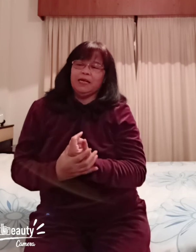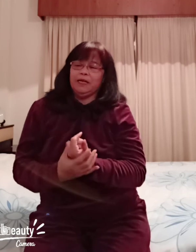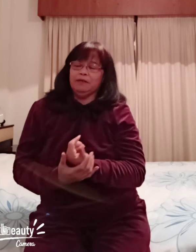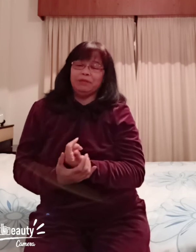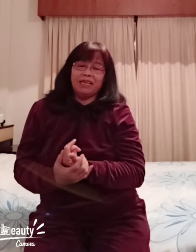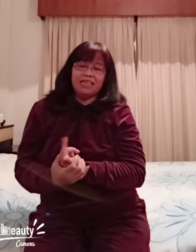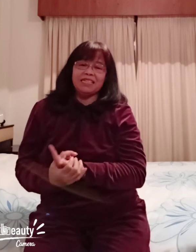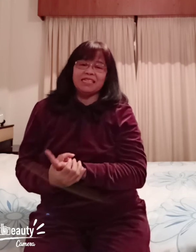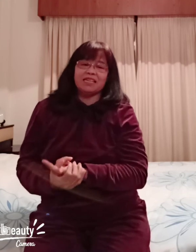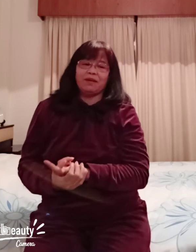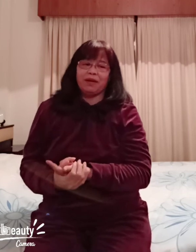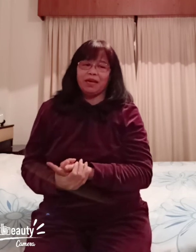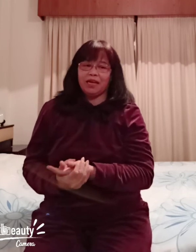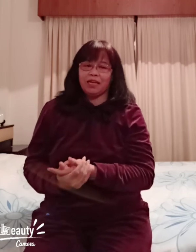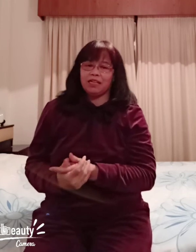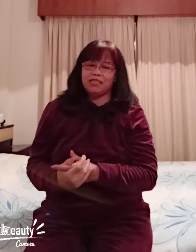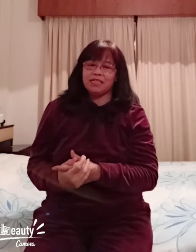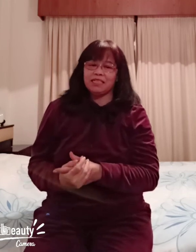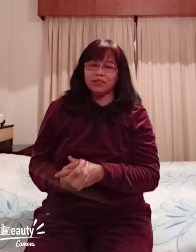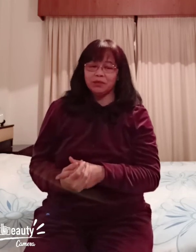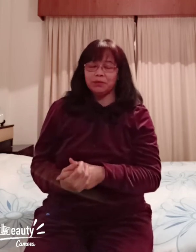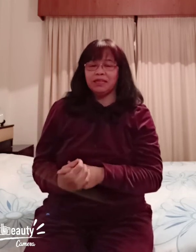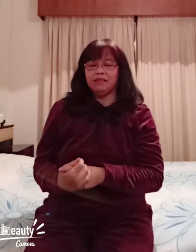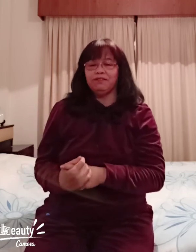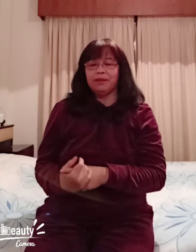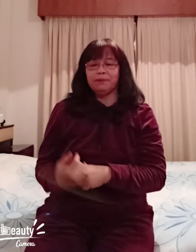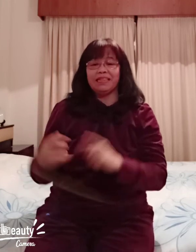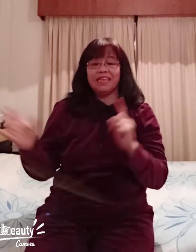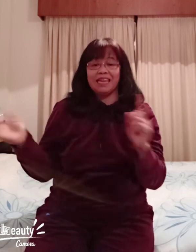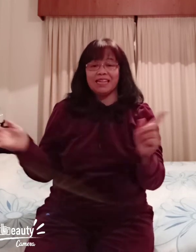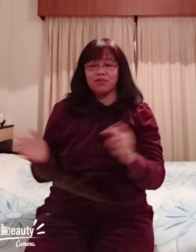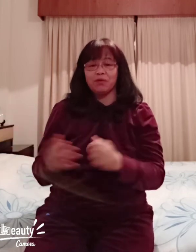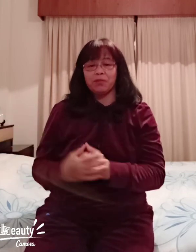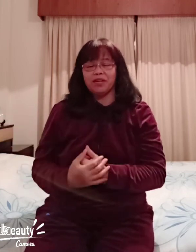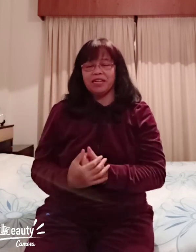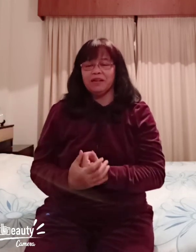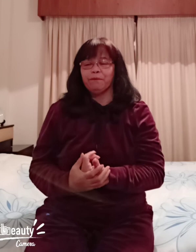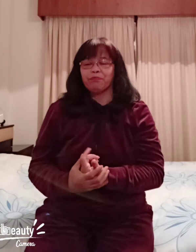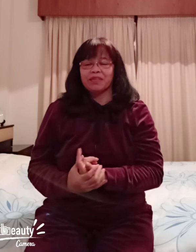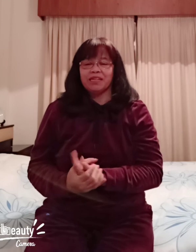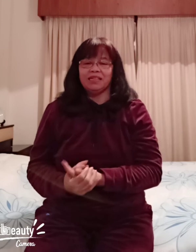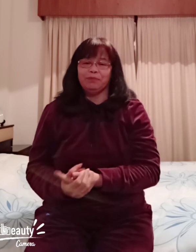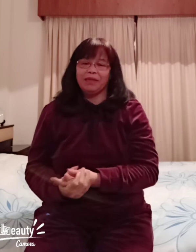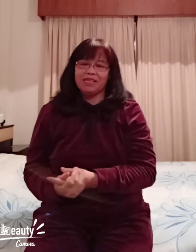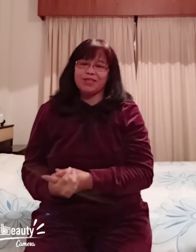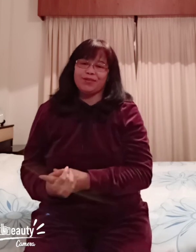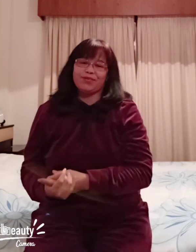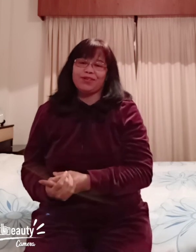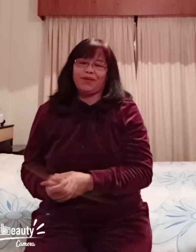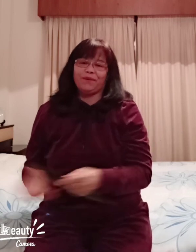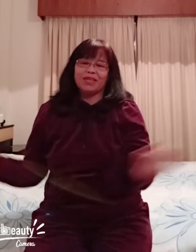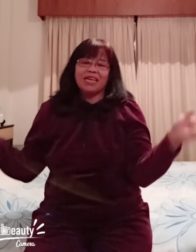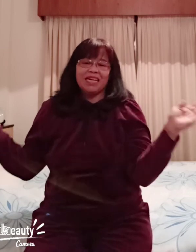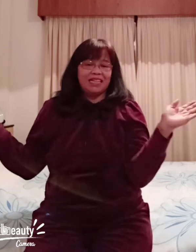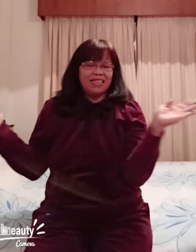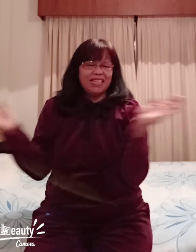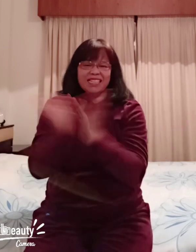place and another one from elaine rowan uh place also and this is